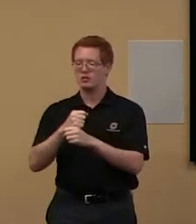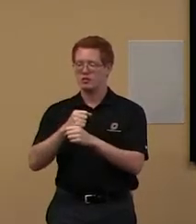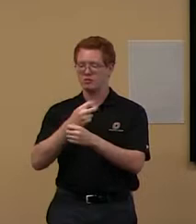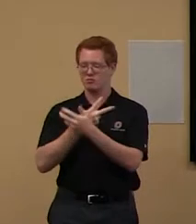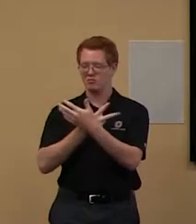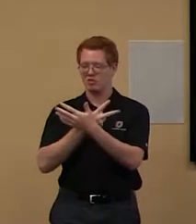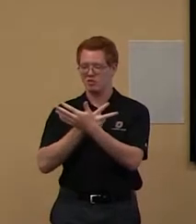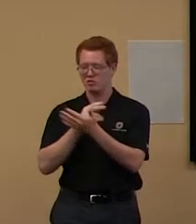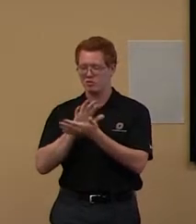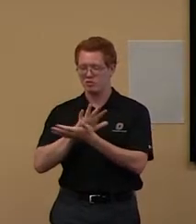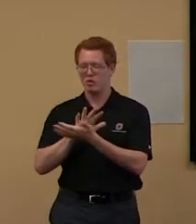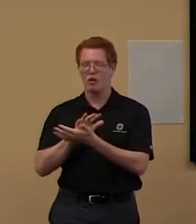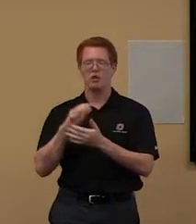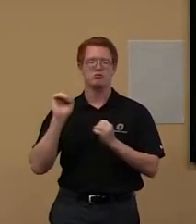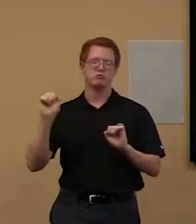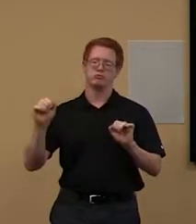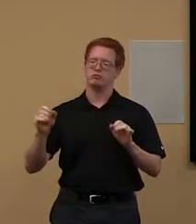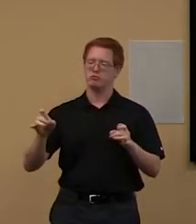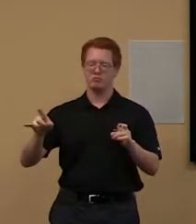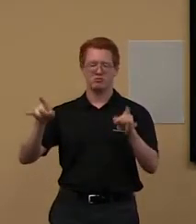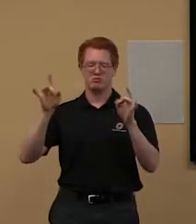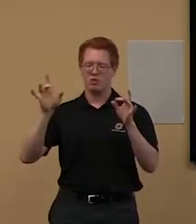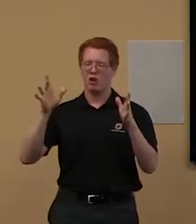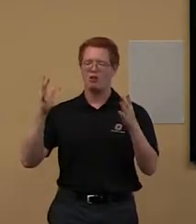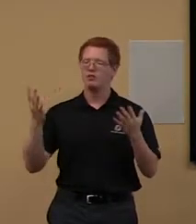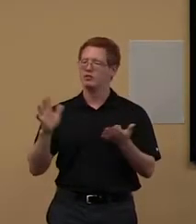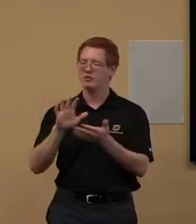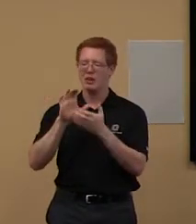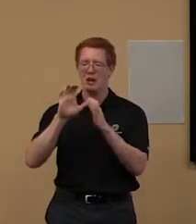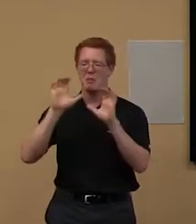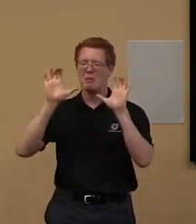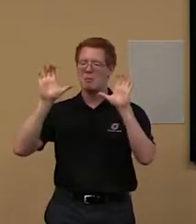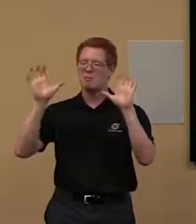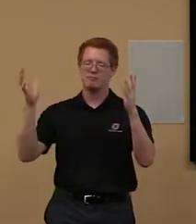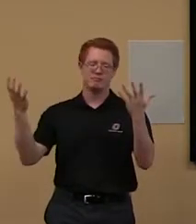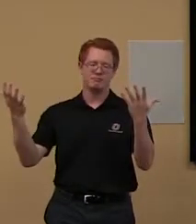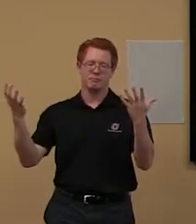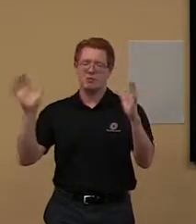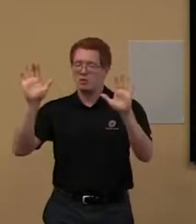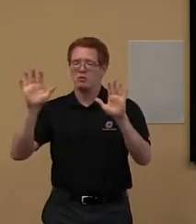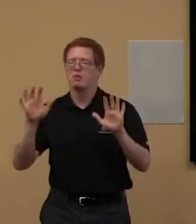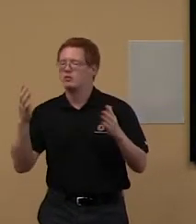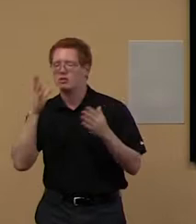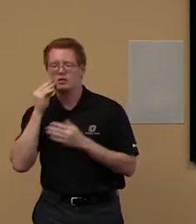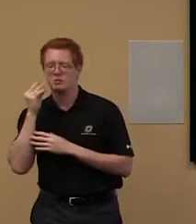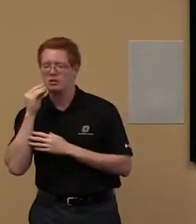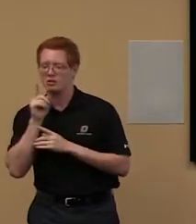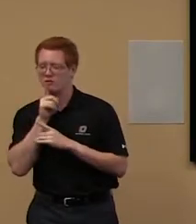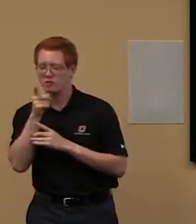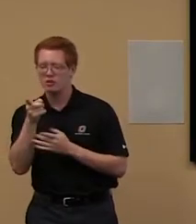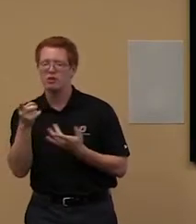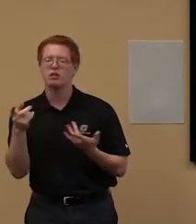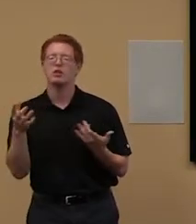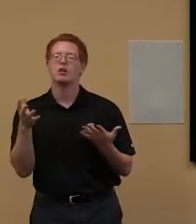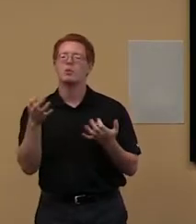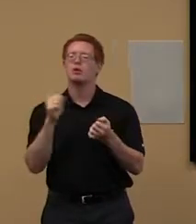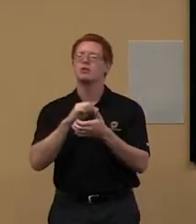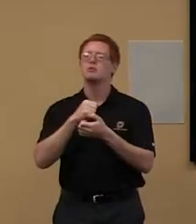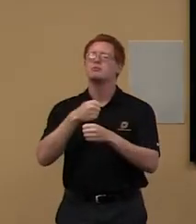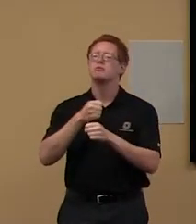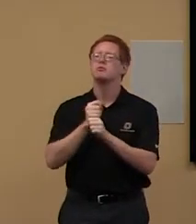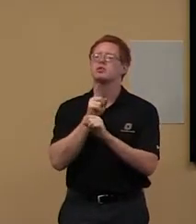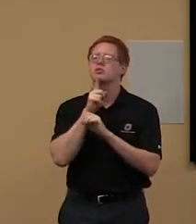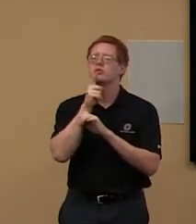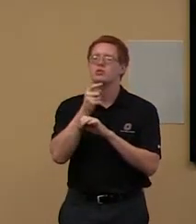it's really a fun experience as well. So we want to make sure that what we do is work together with you